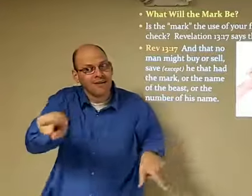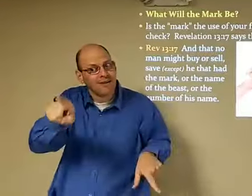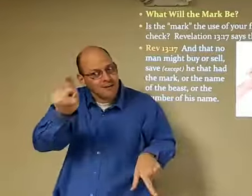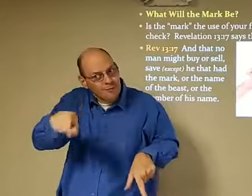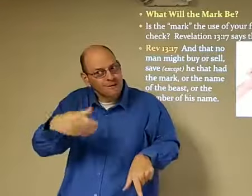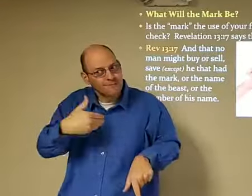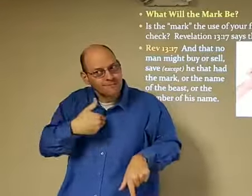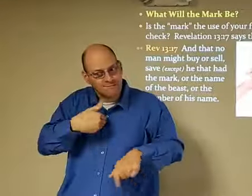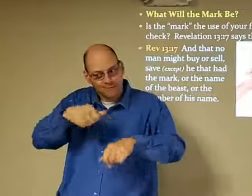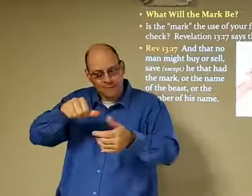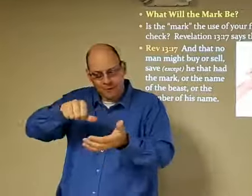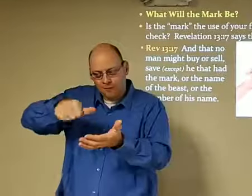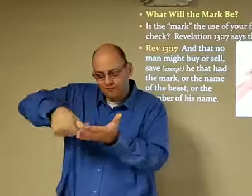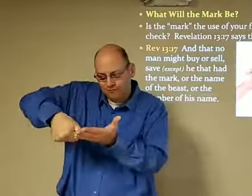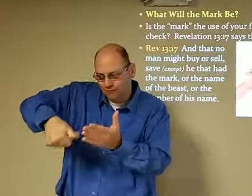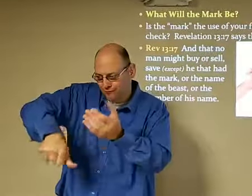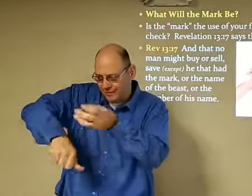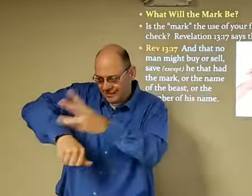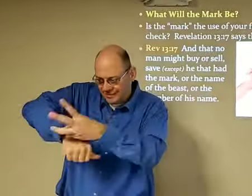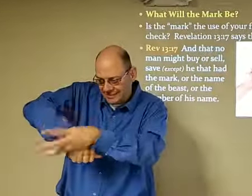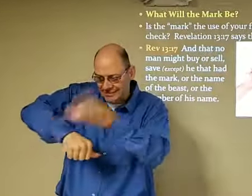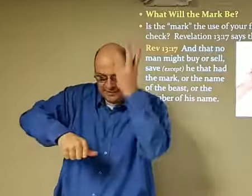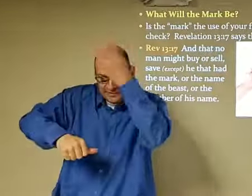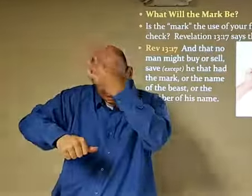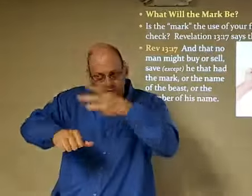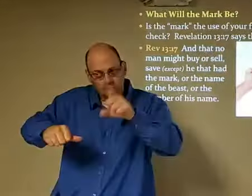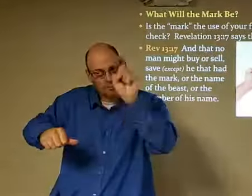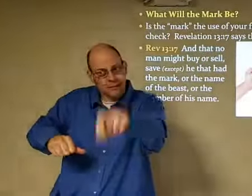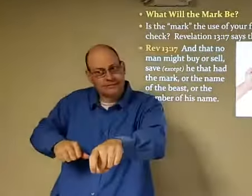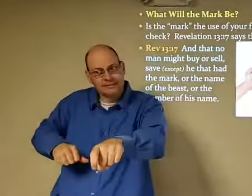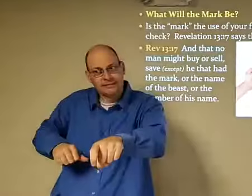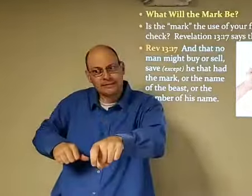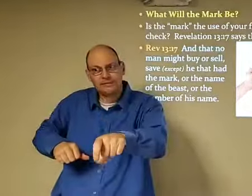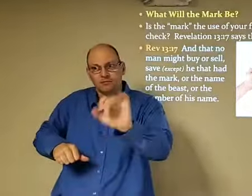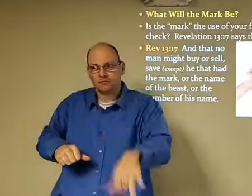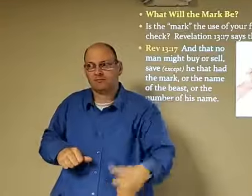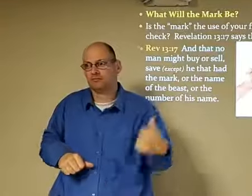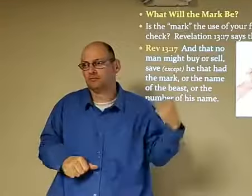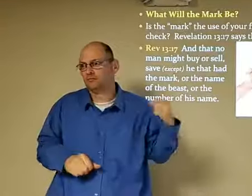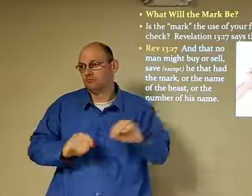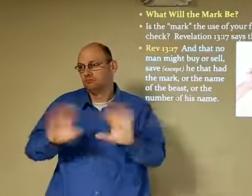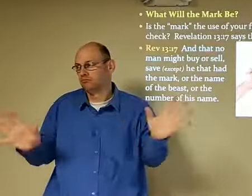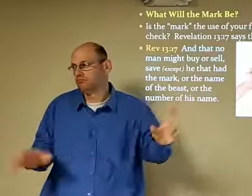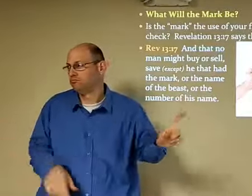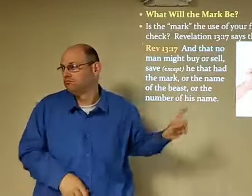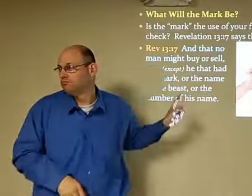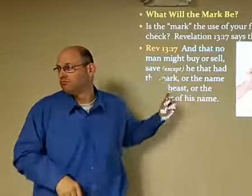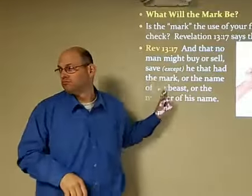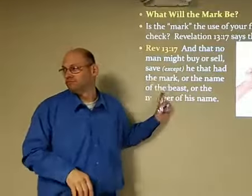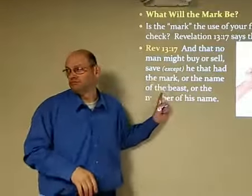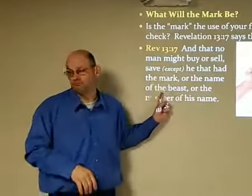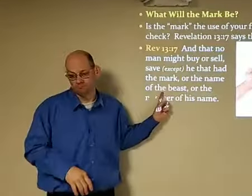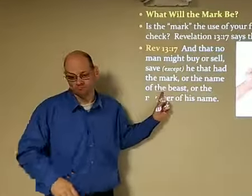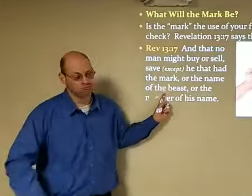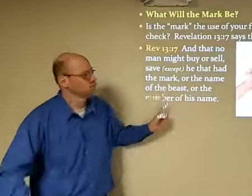the name of the beast it's very clear